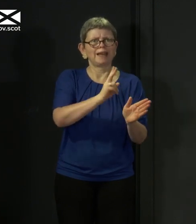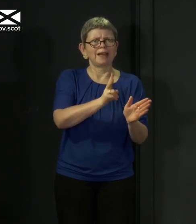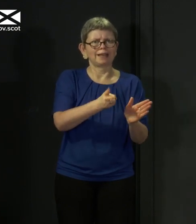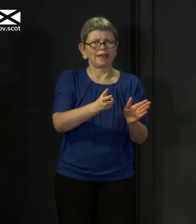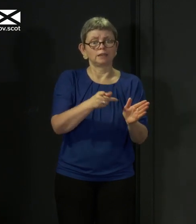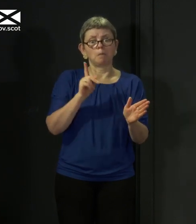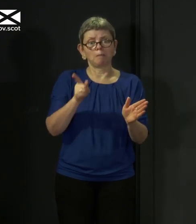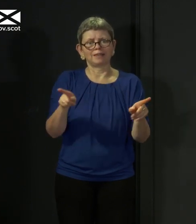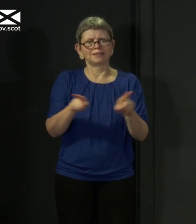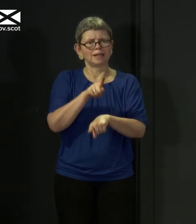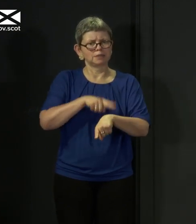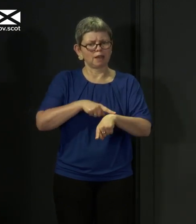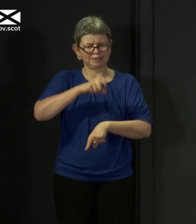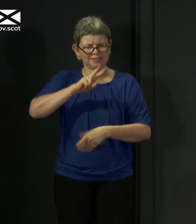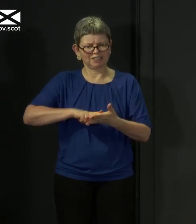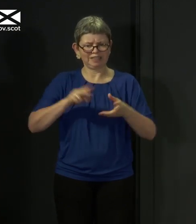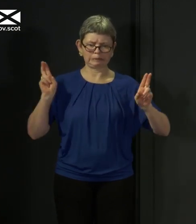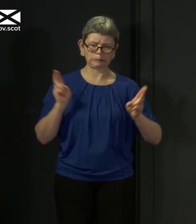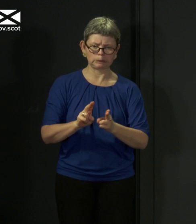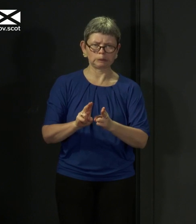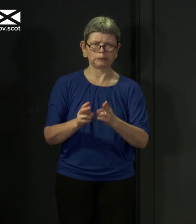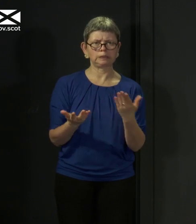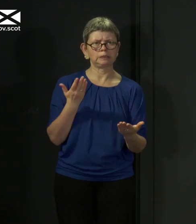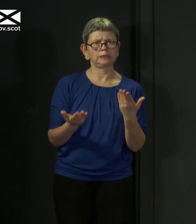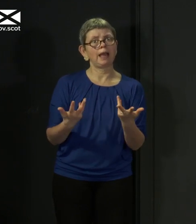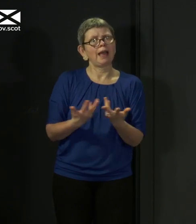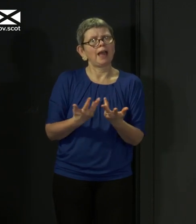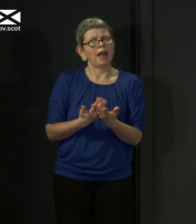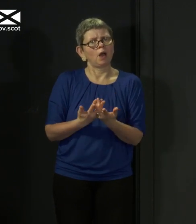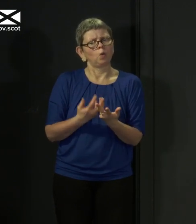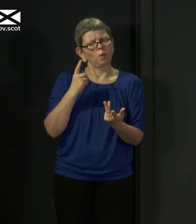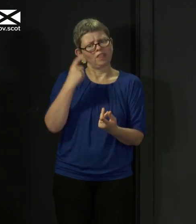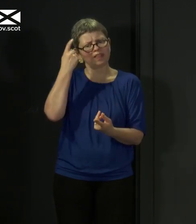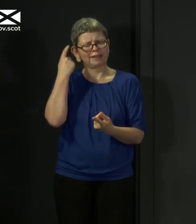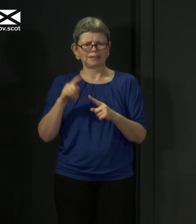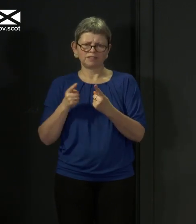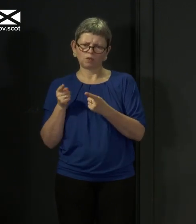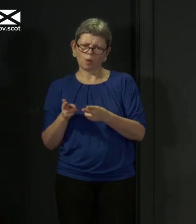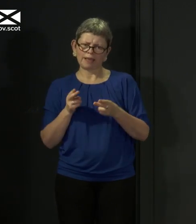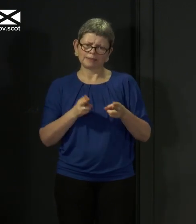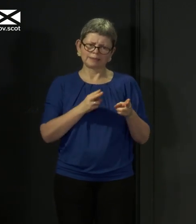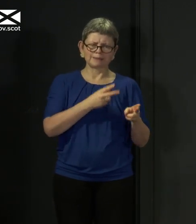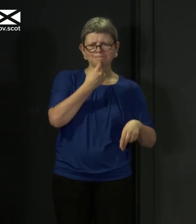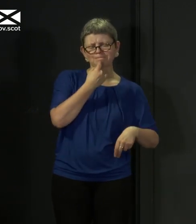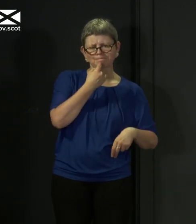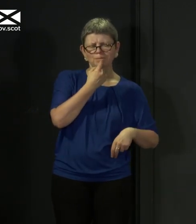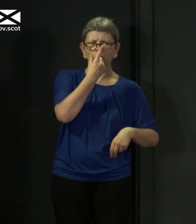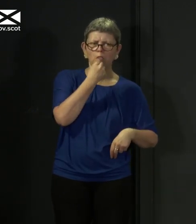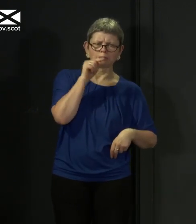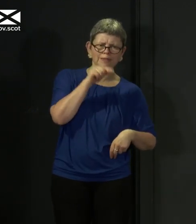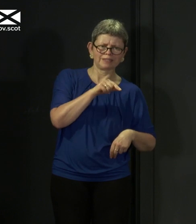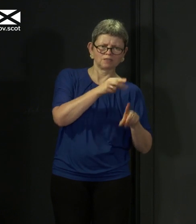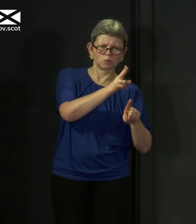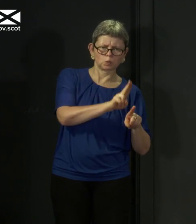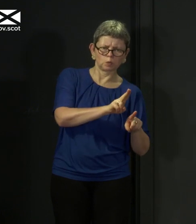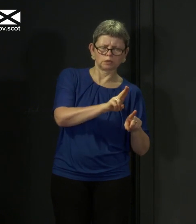virus as suppressed as we need to keep it. So we are looking at some options about what could you do in terms of schools